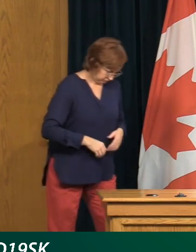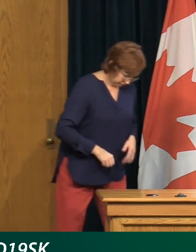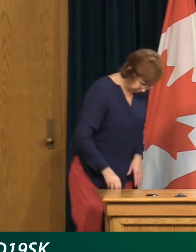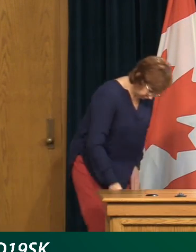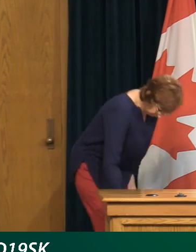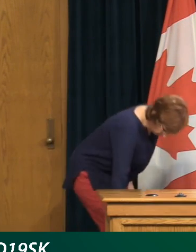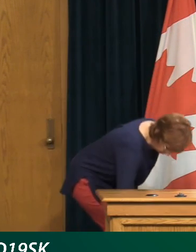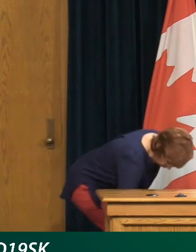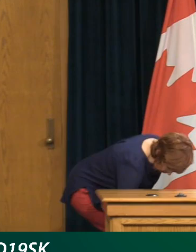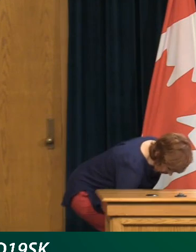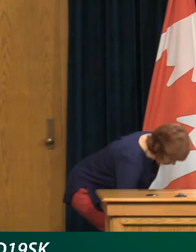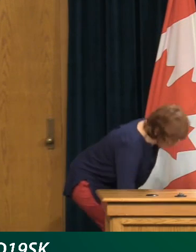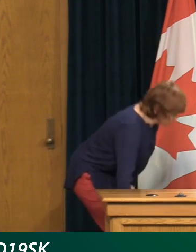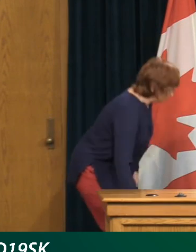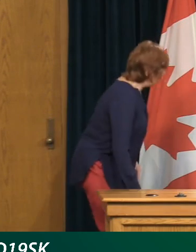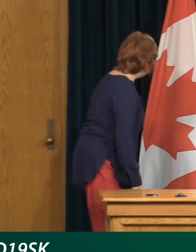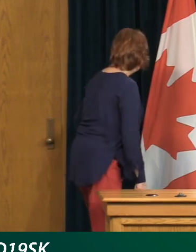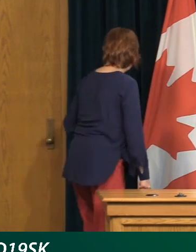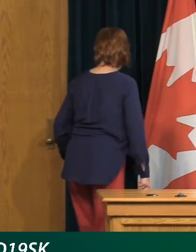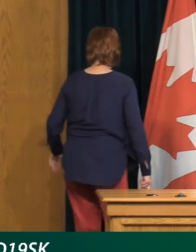very much. Thank you.